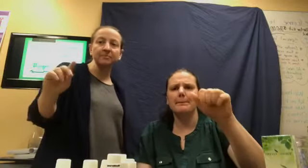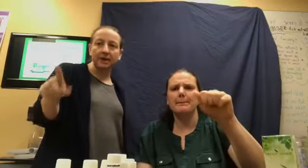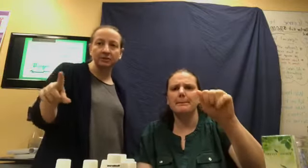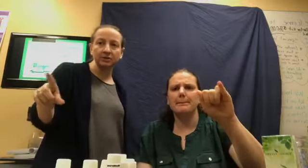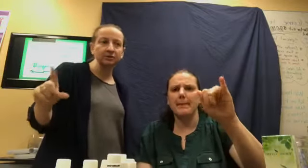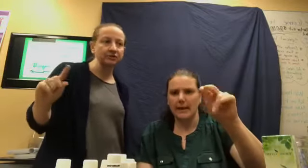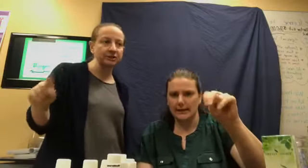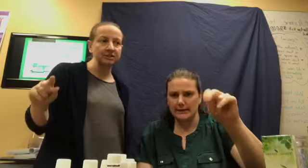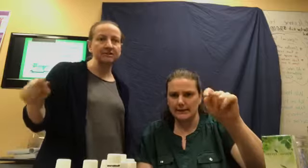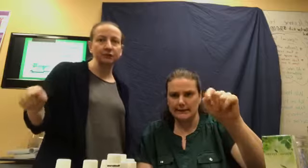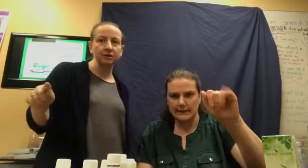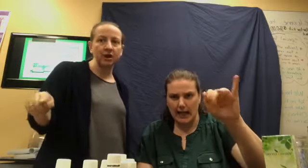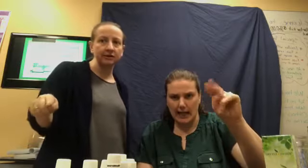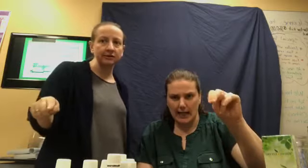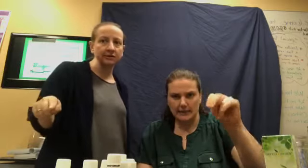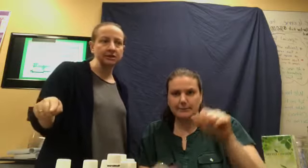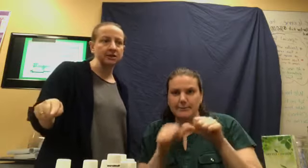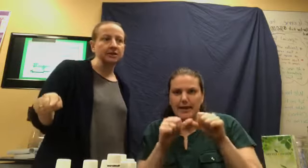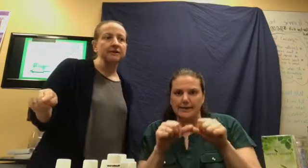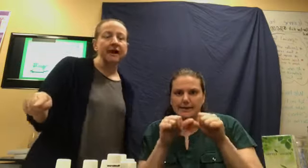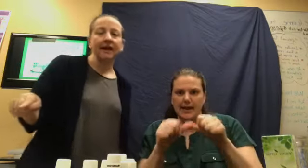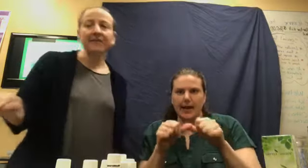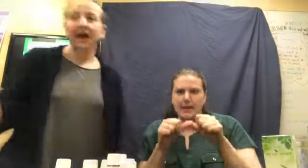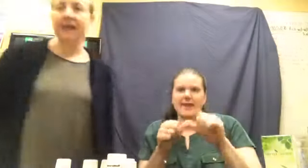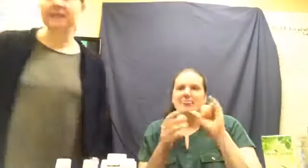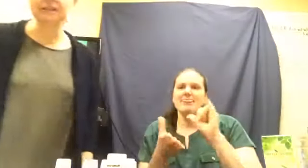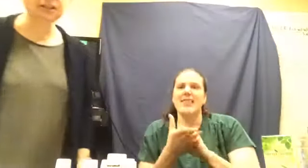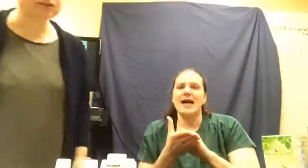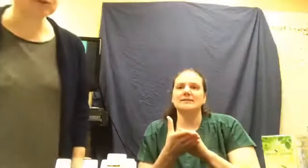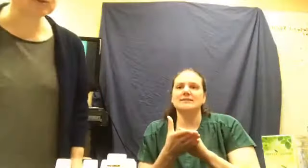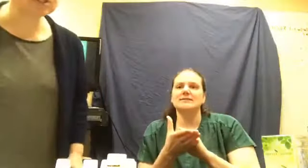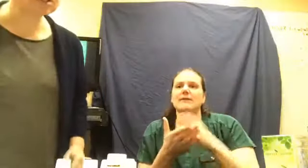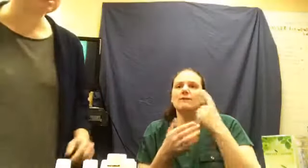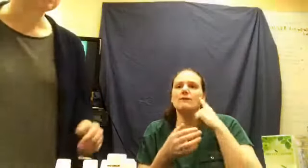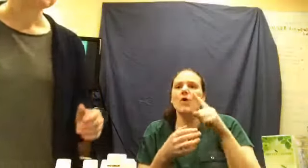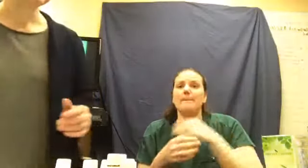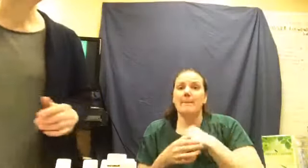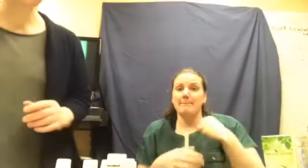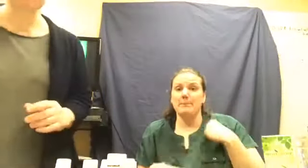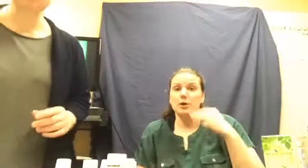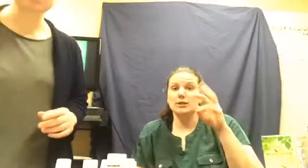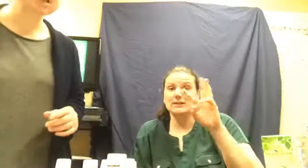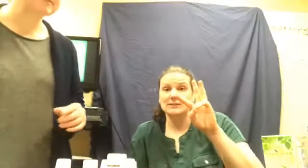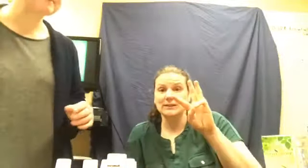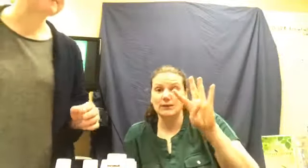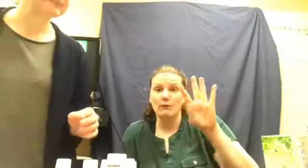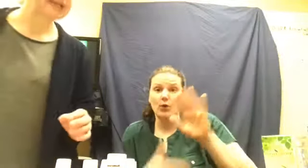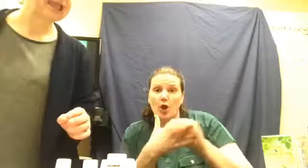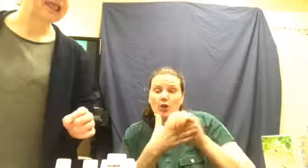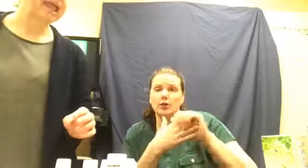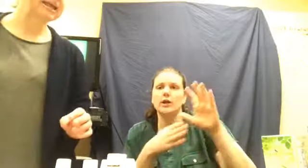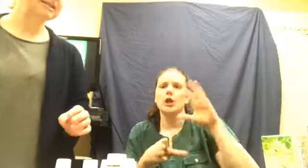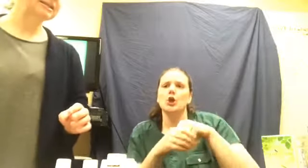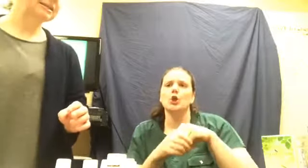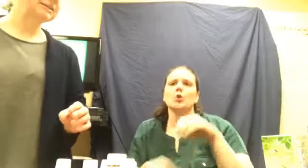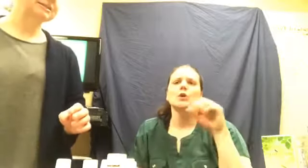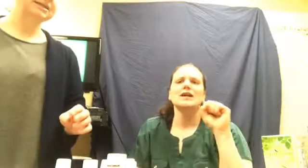members for $64. And, that includes the Citrus Slim and the Sleek